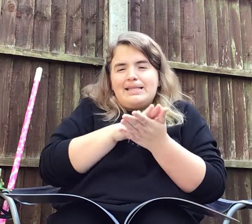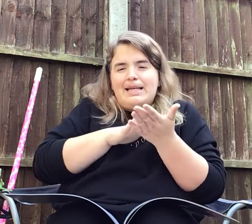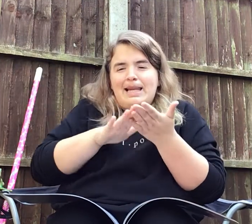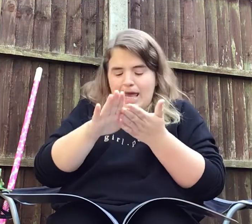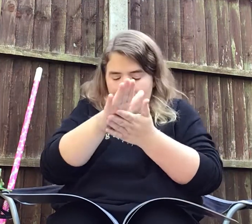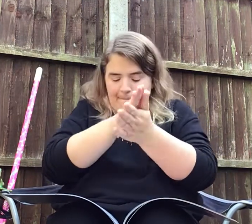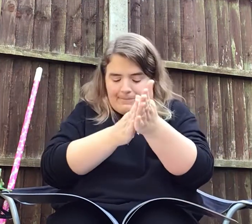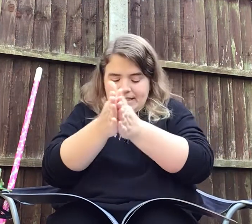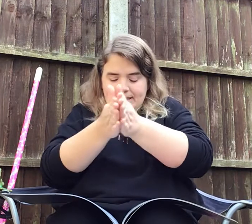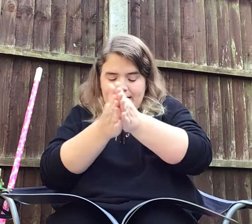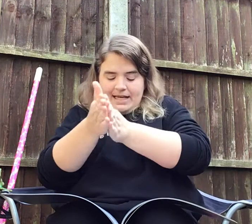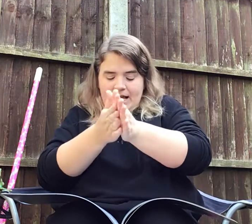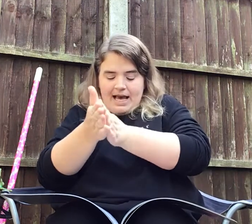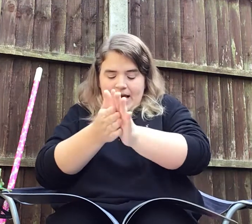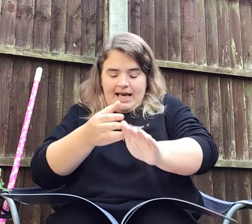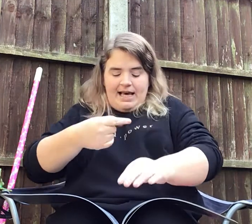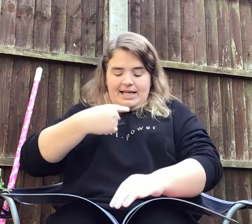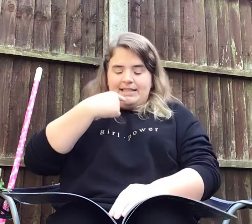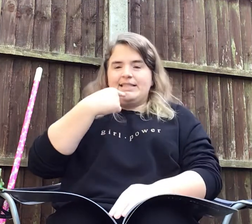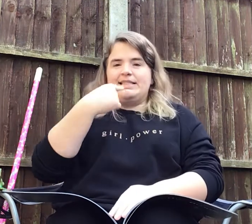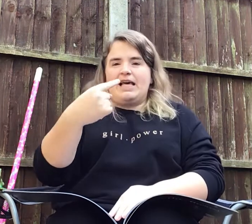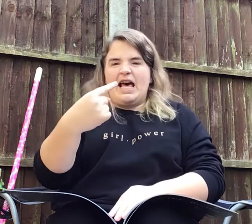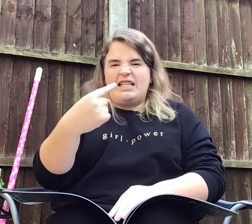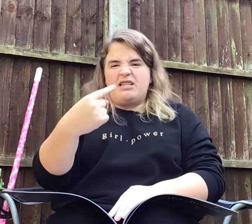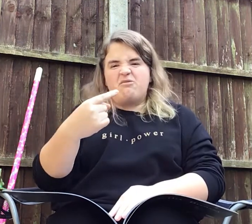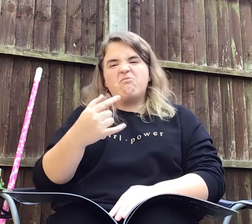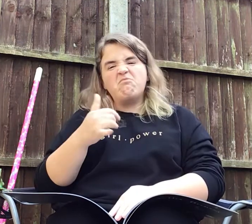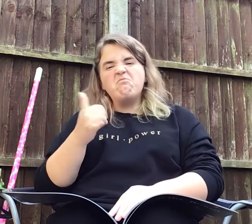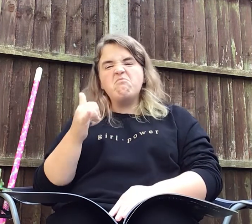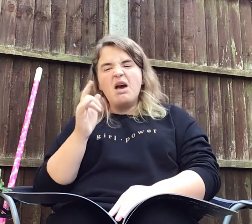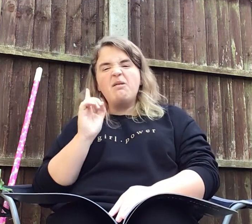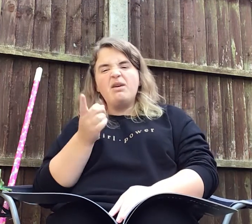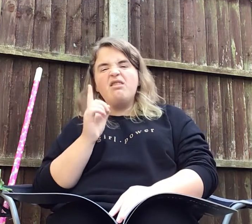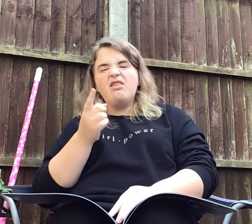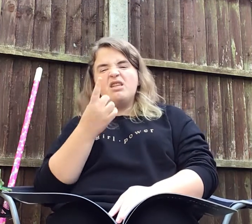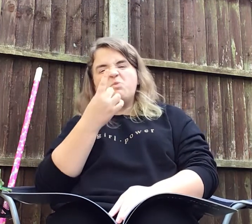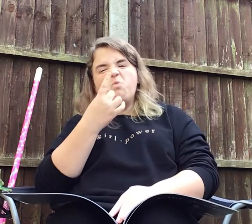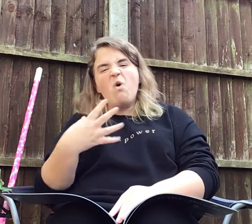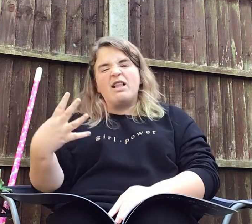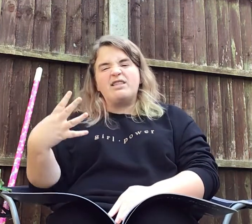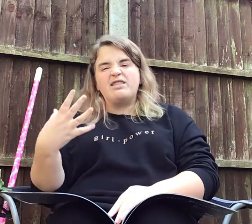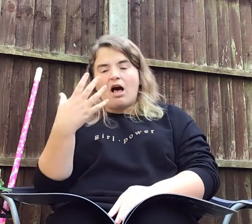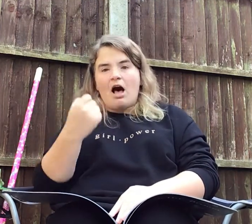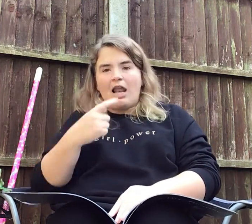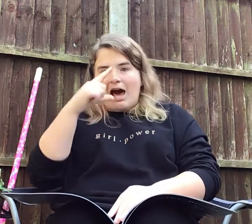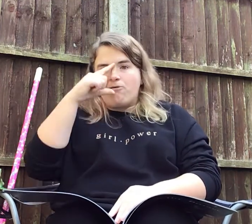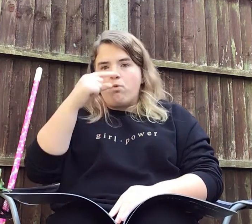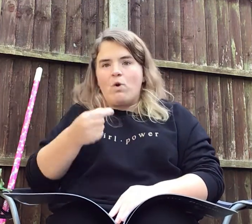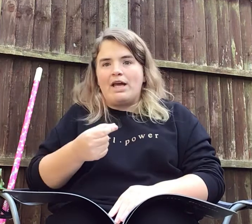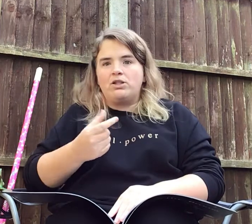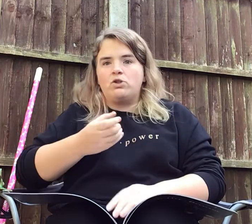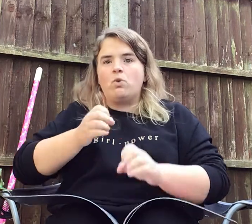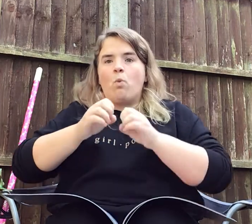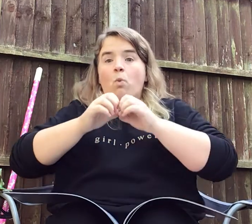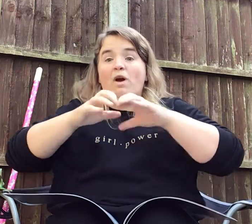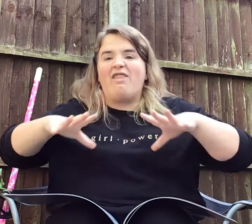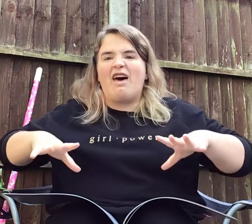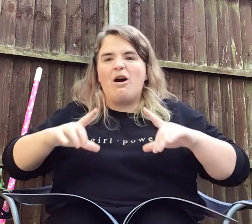lips, and said, Maybe this once I'll have witch without